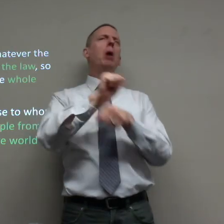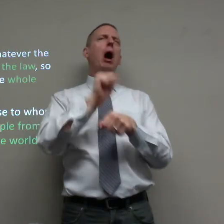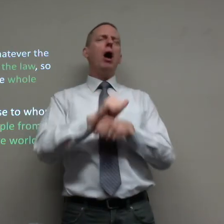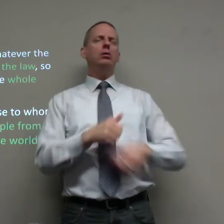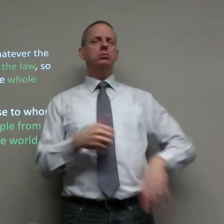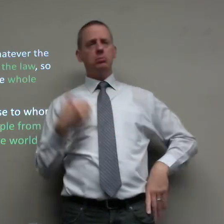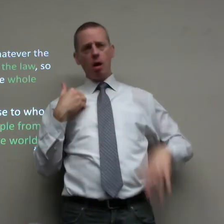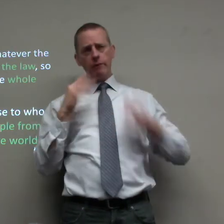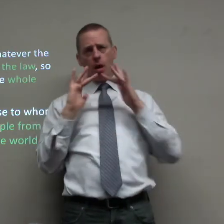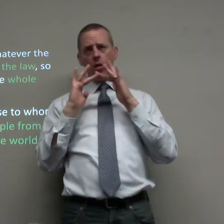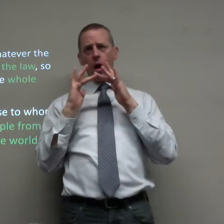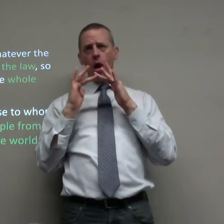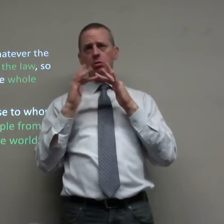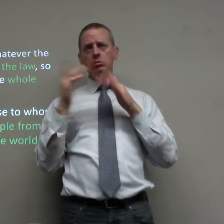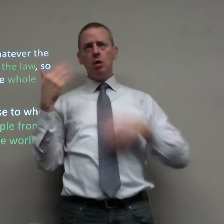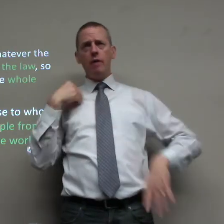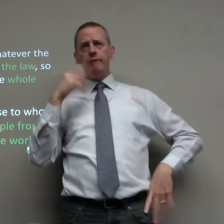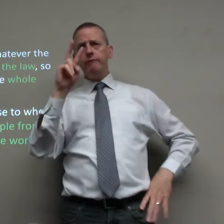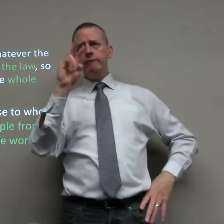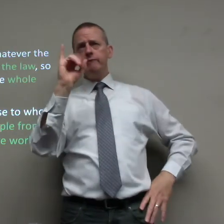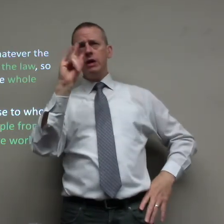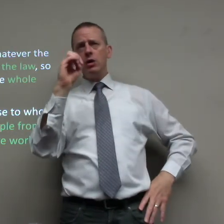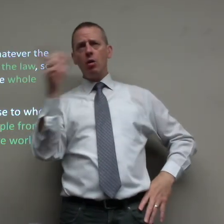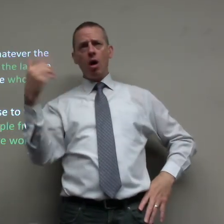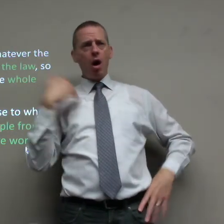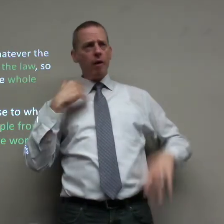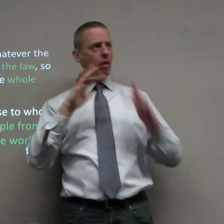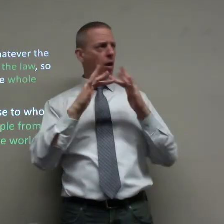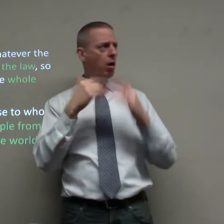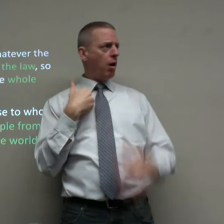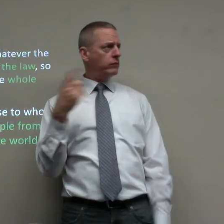oh they'll say oh my dvd doesn't work and he's like oh you have internet though